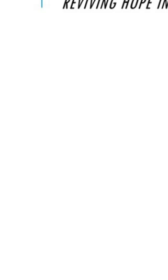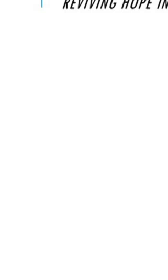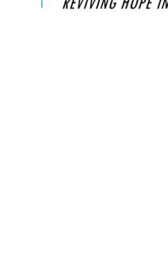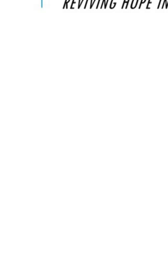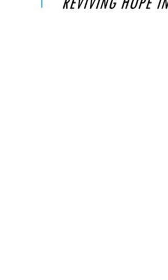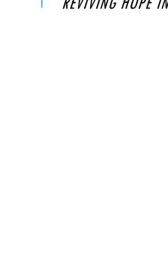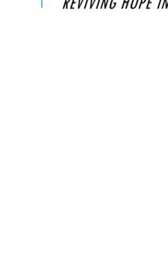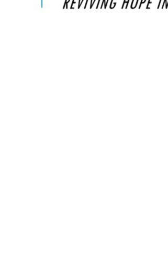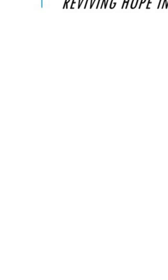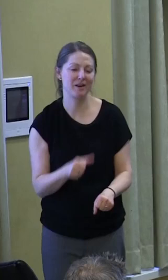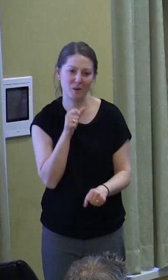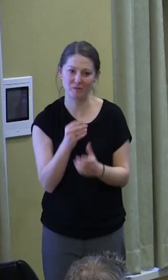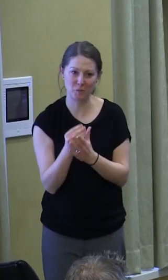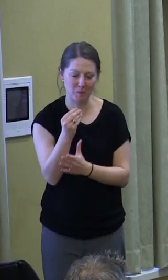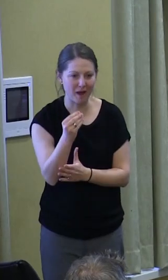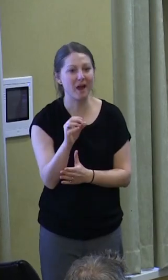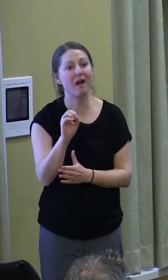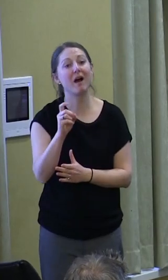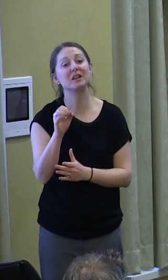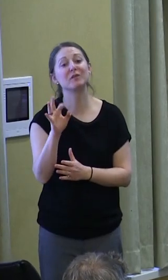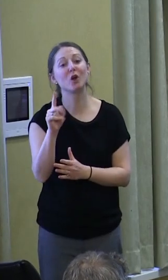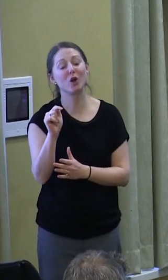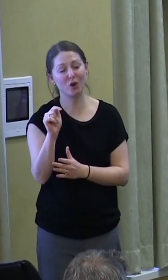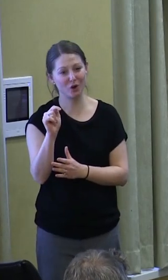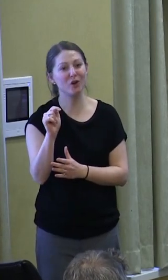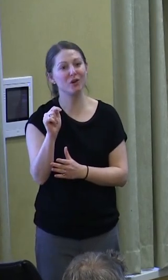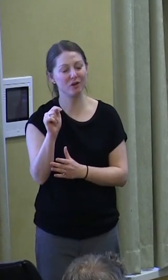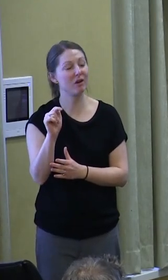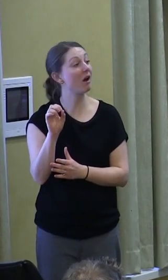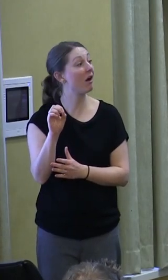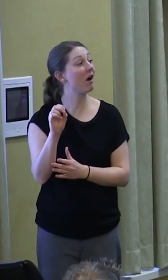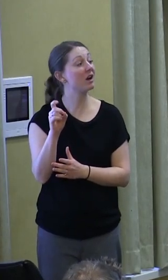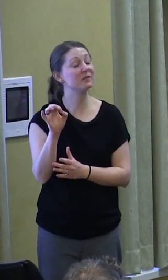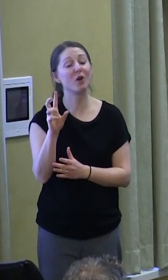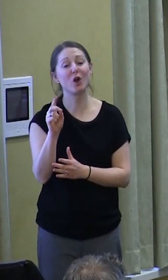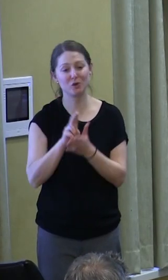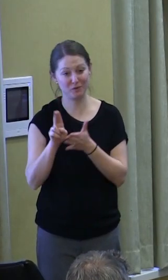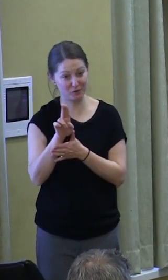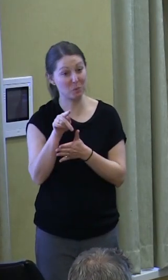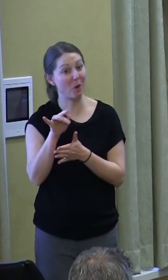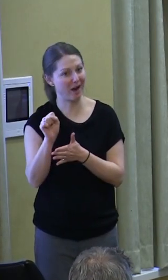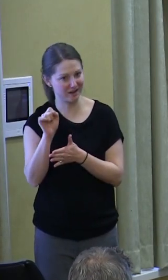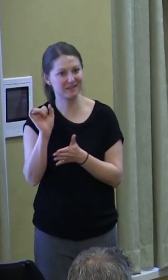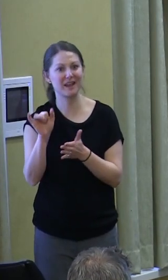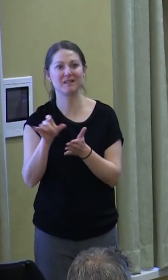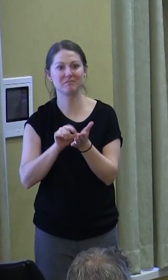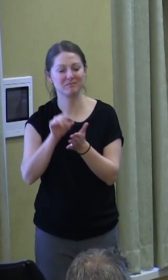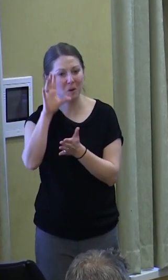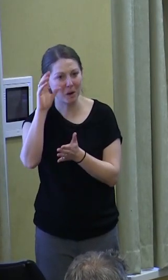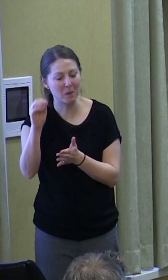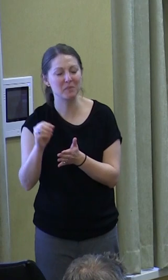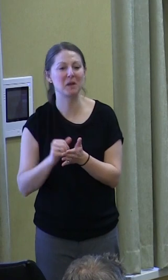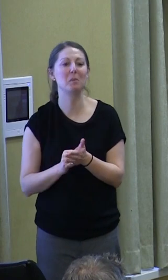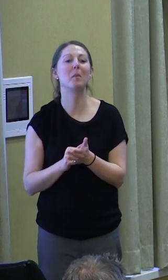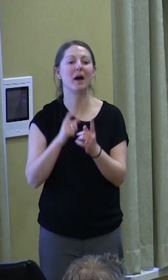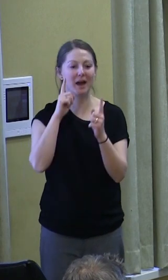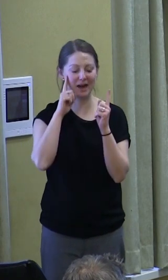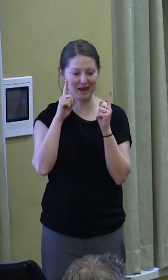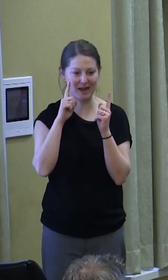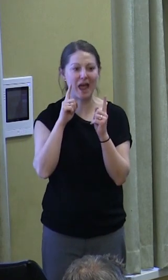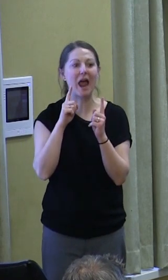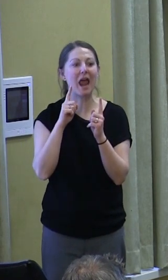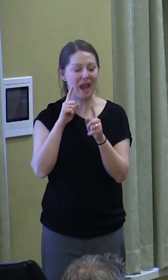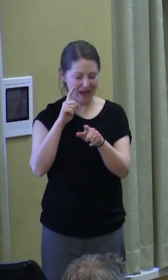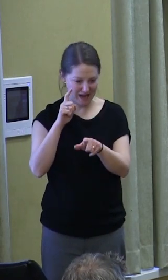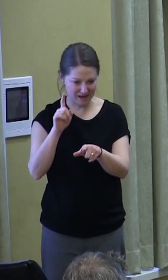It's going to be published by Oxford University Press, but you will be able to download it online. I'm timing it to come out as the presidential election